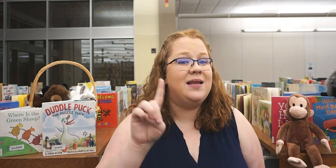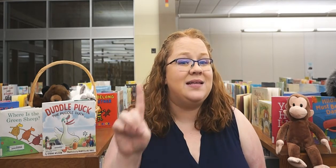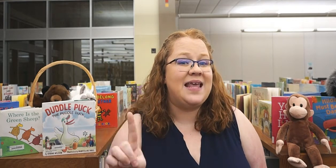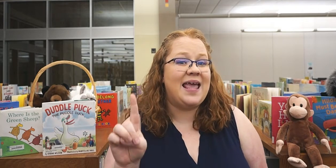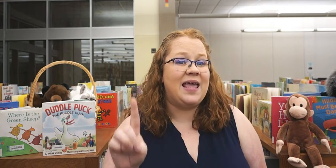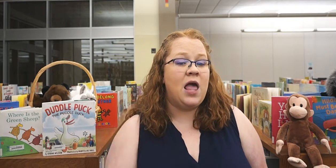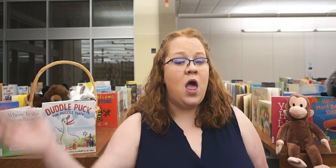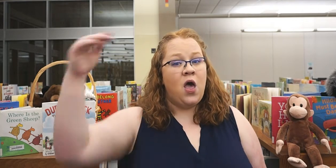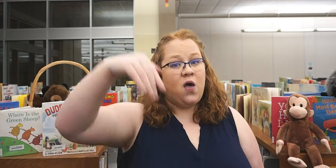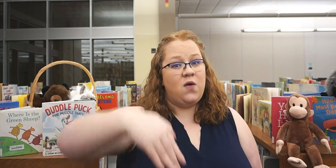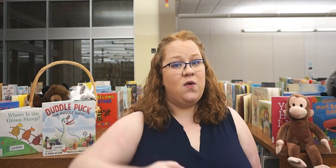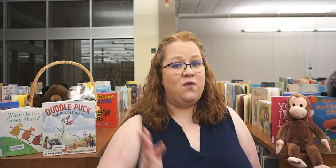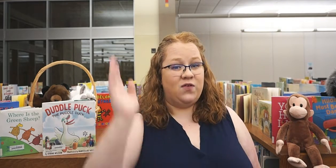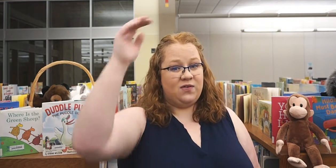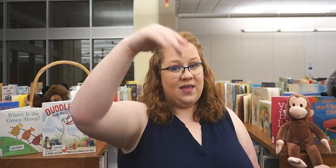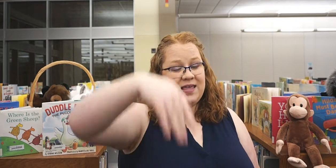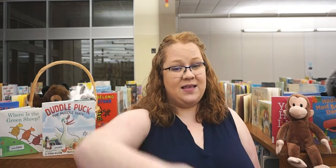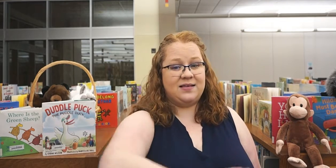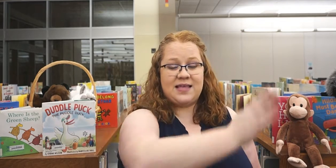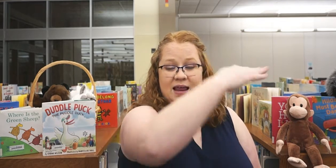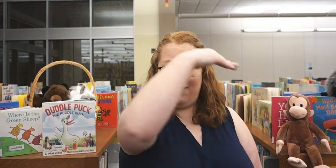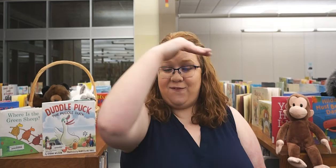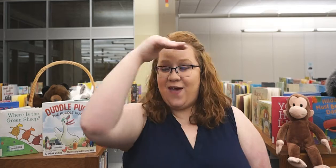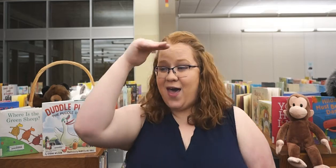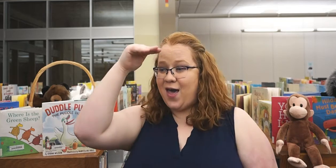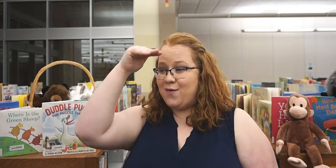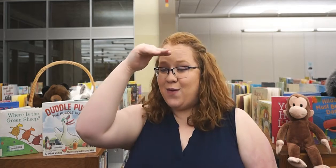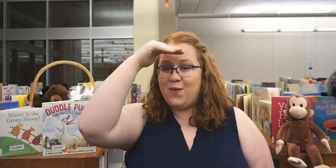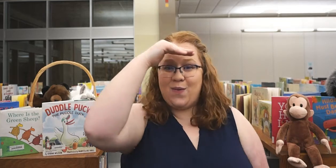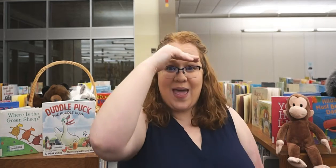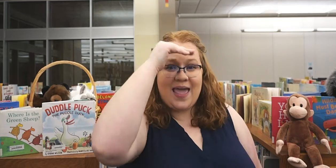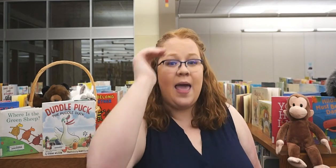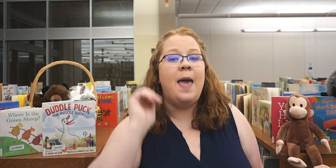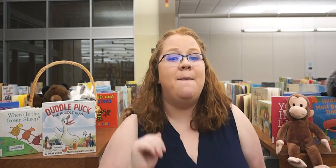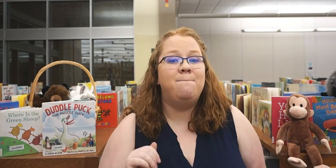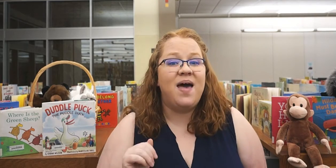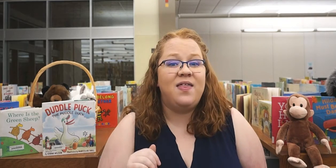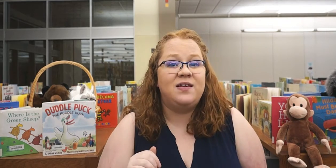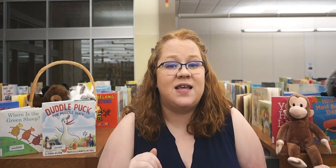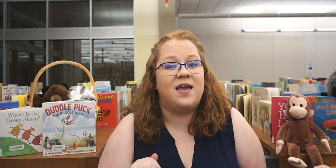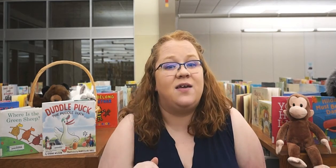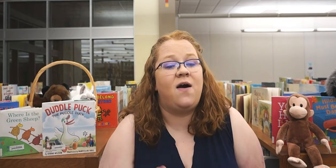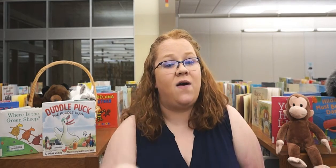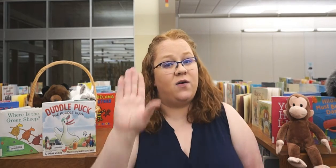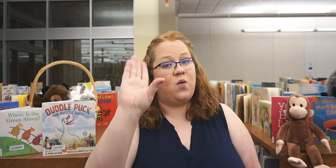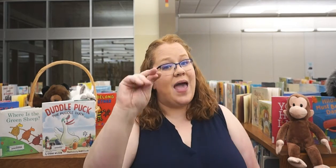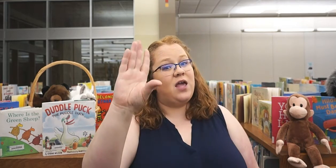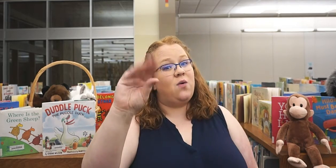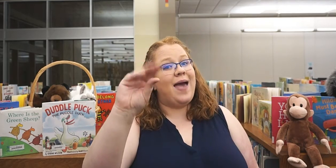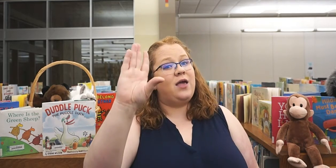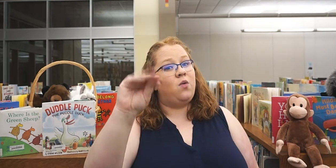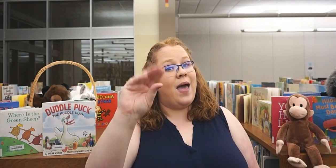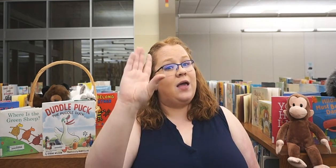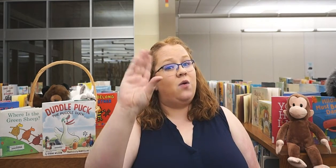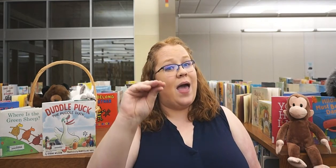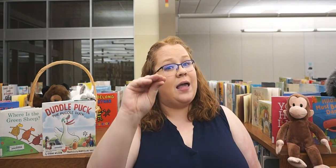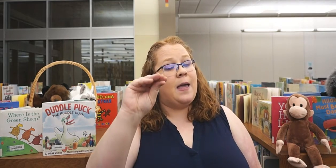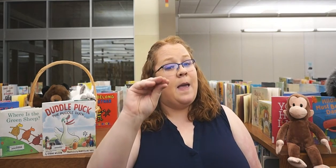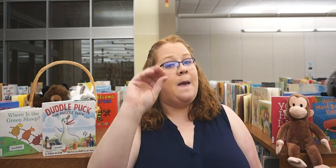day, over the hills and far away. Mother Duck called quack, quack, quack, quack, quack,